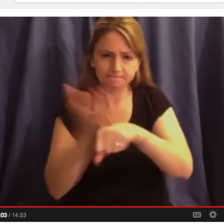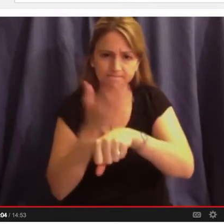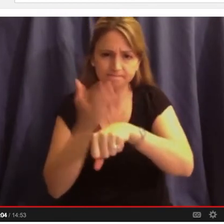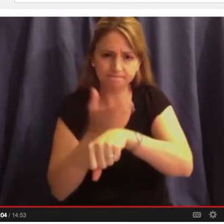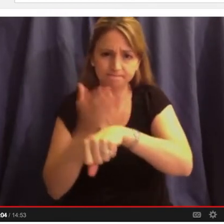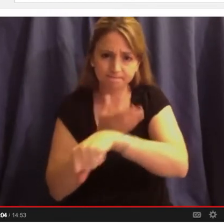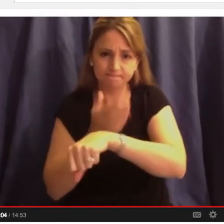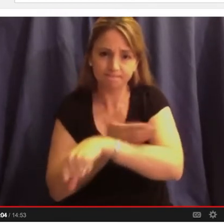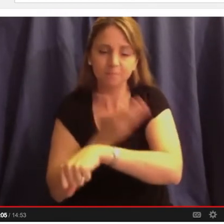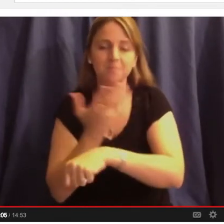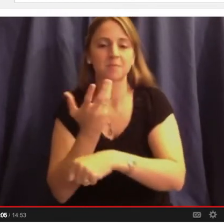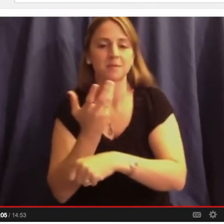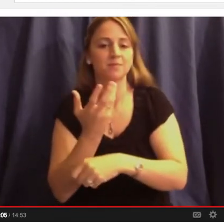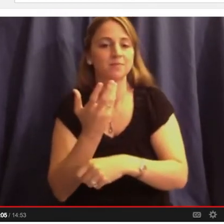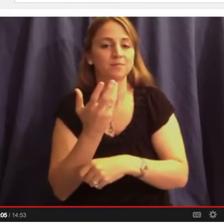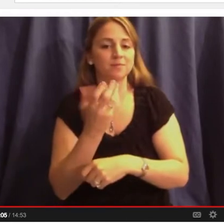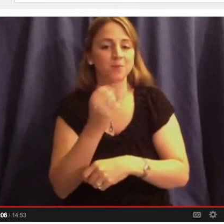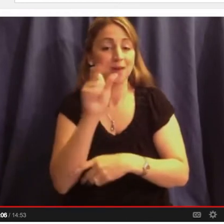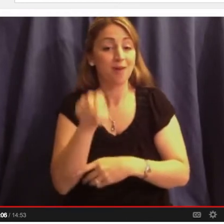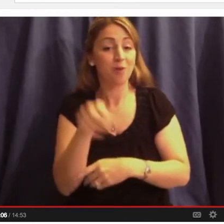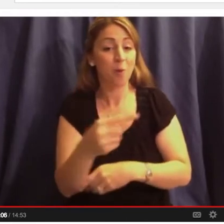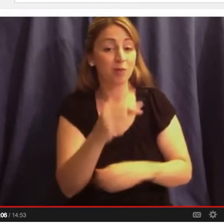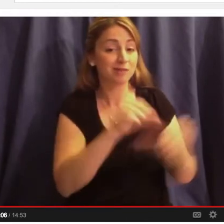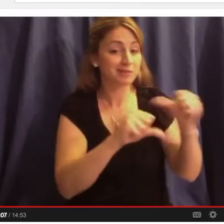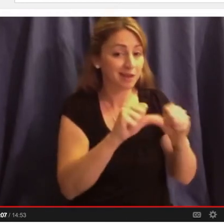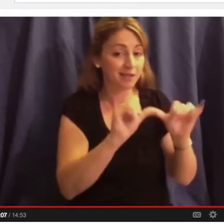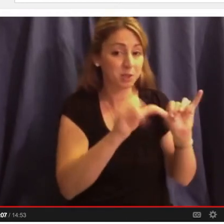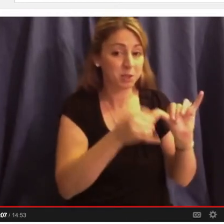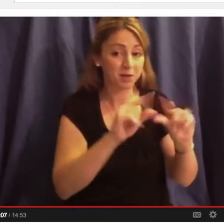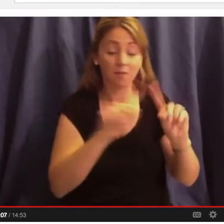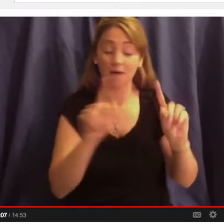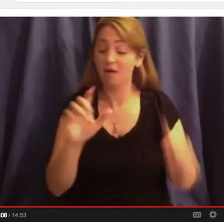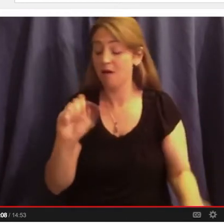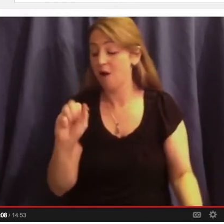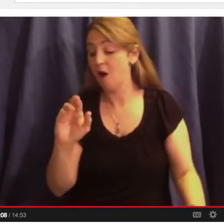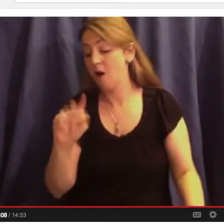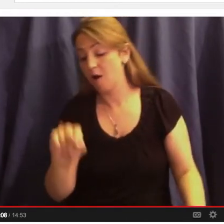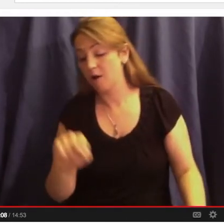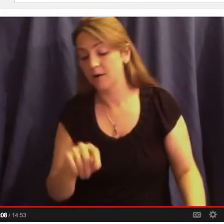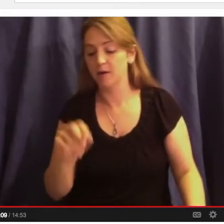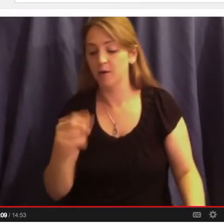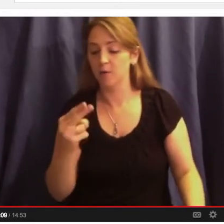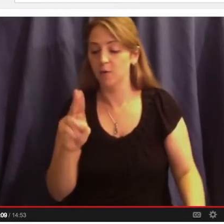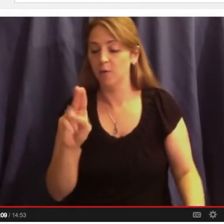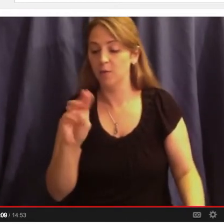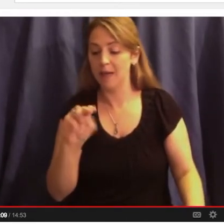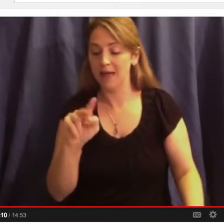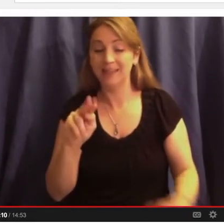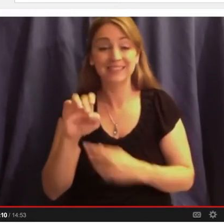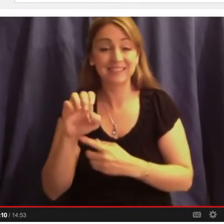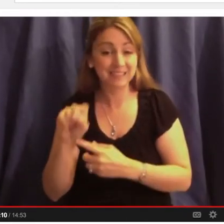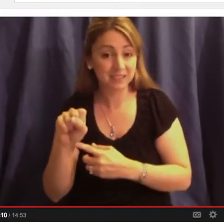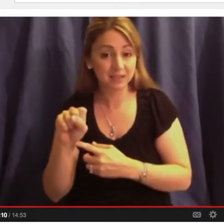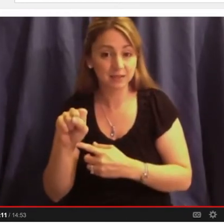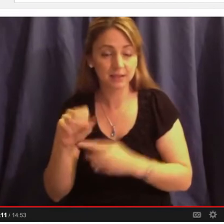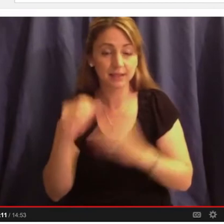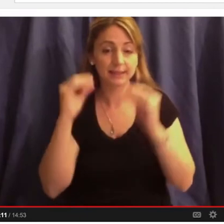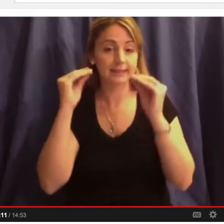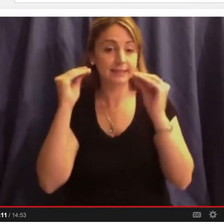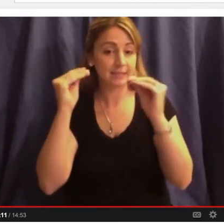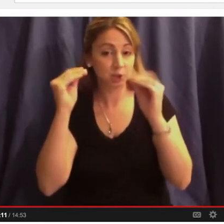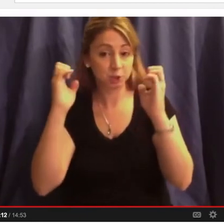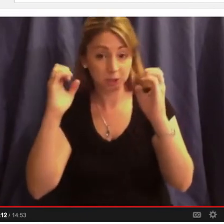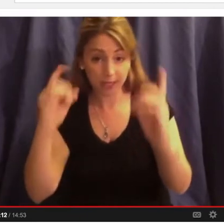means that now, not just in science and engineering, we now have programs in the arts, in the humanities, in the social sciences, in teacher